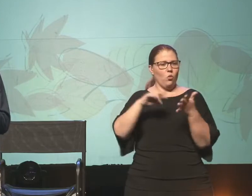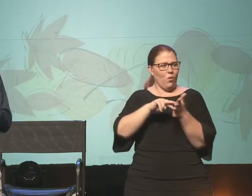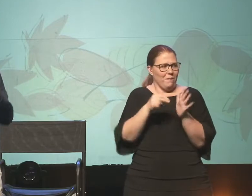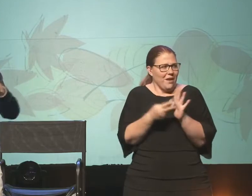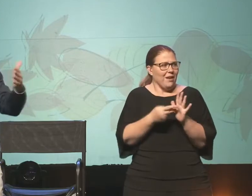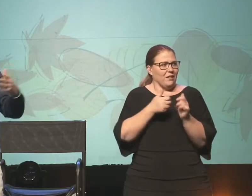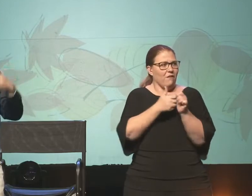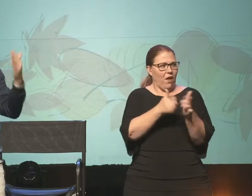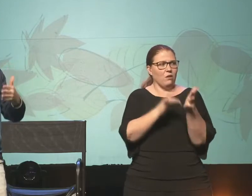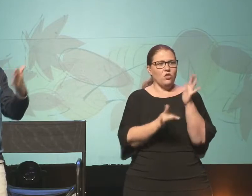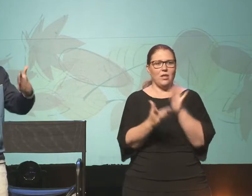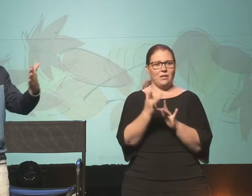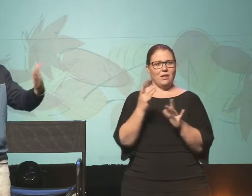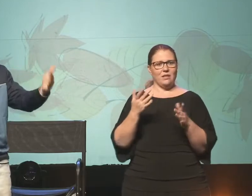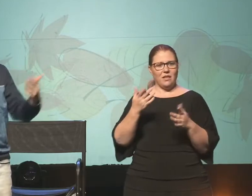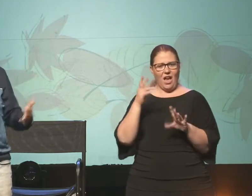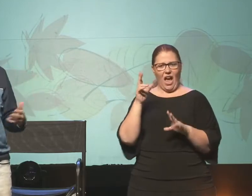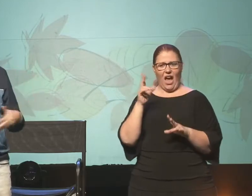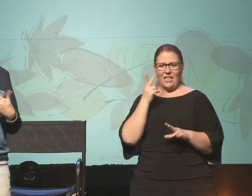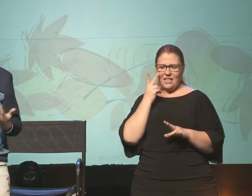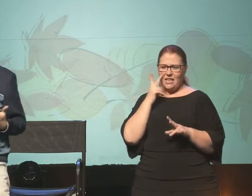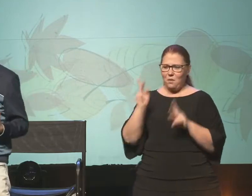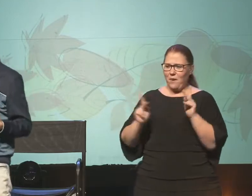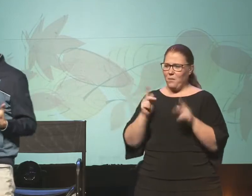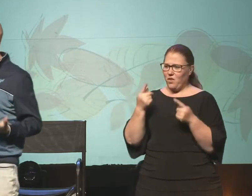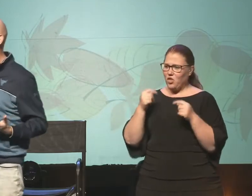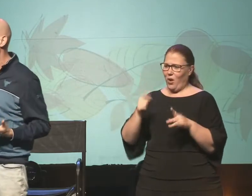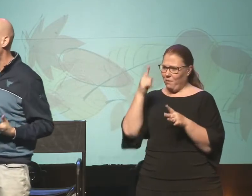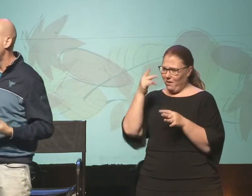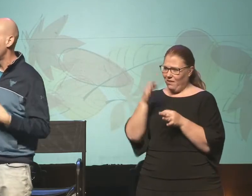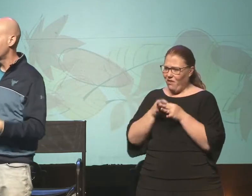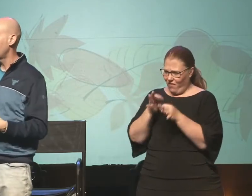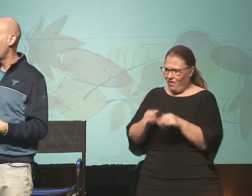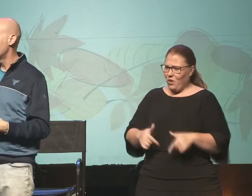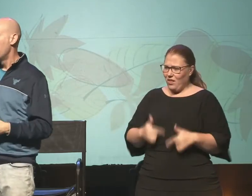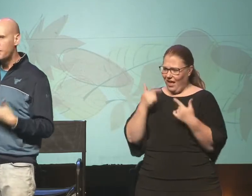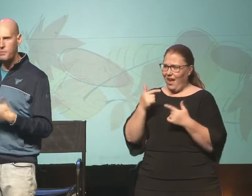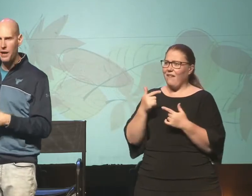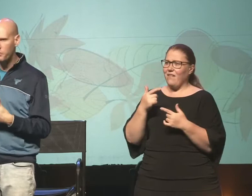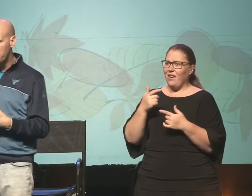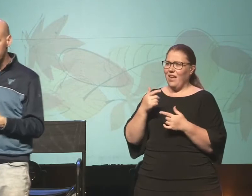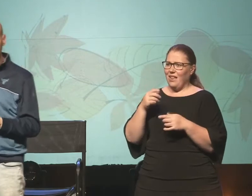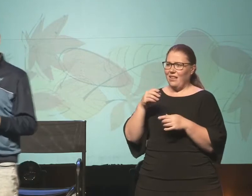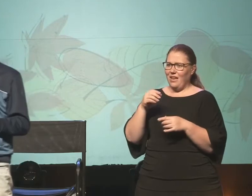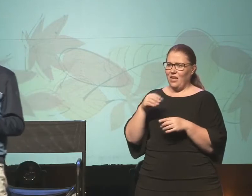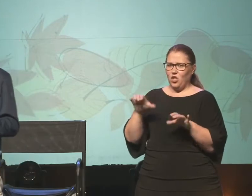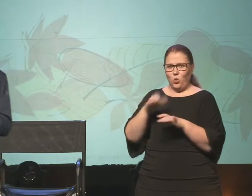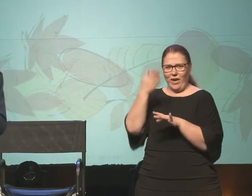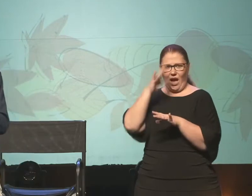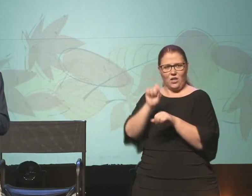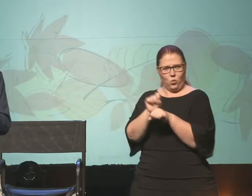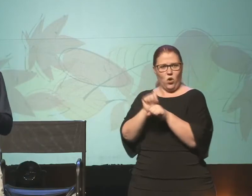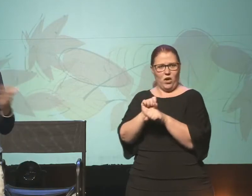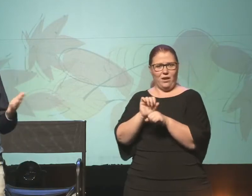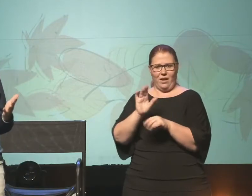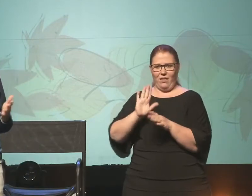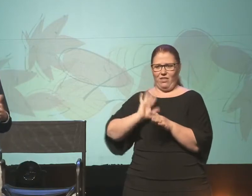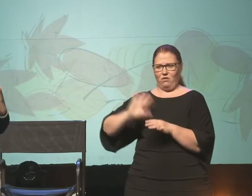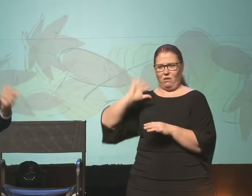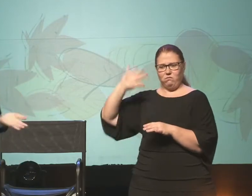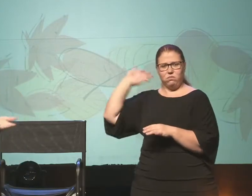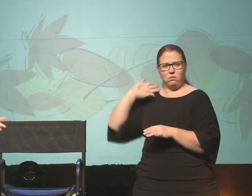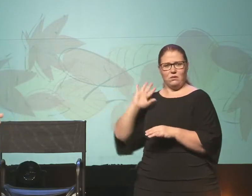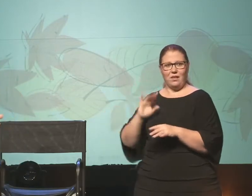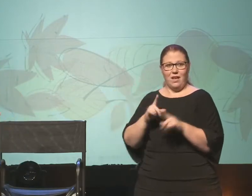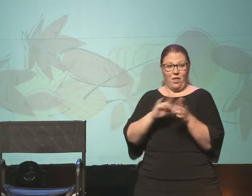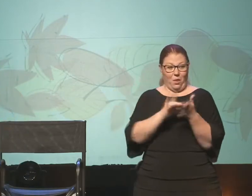and to look at people who try to live a faithful life, who try to discern the work of God in their time. But the Bible is from a long time ago in